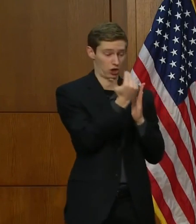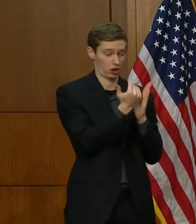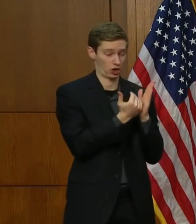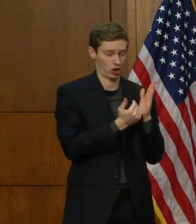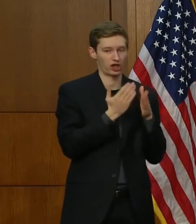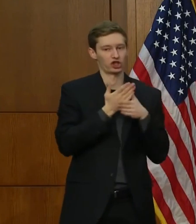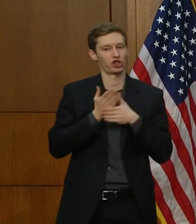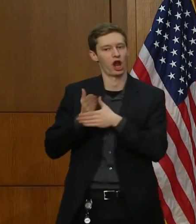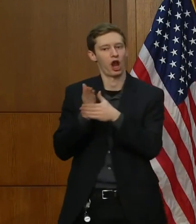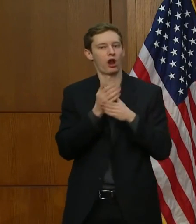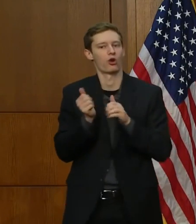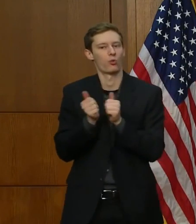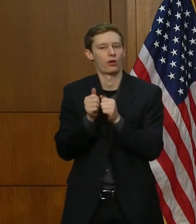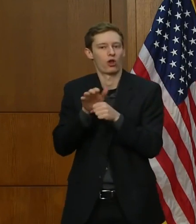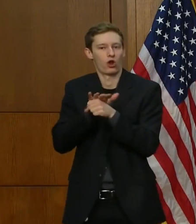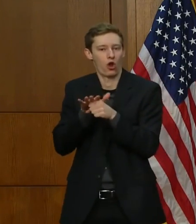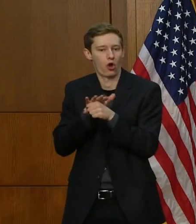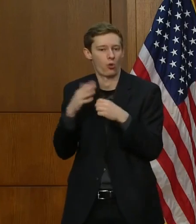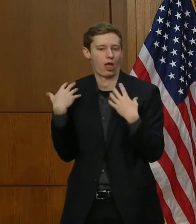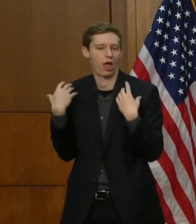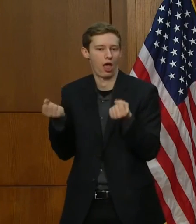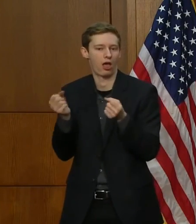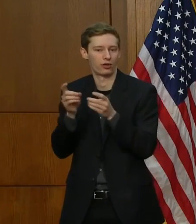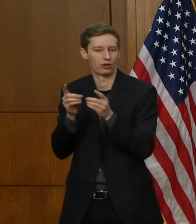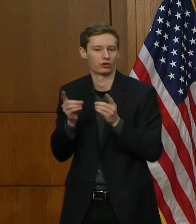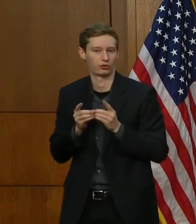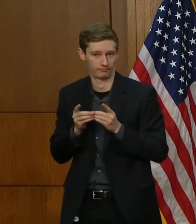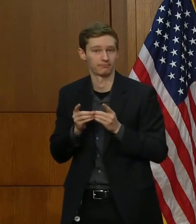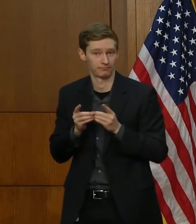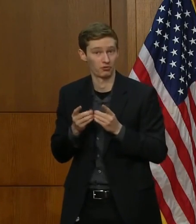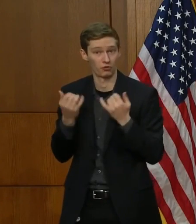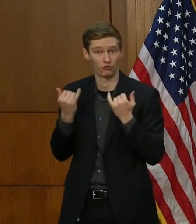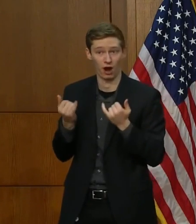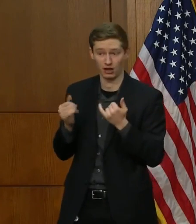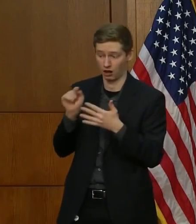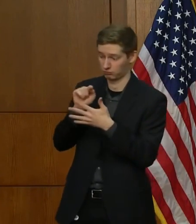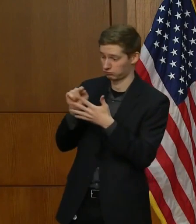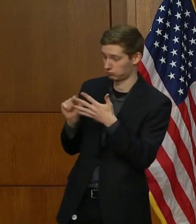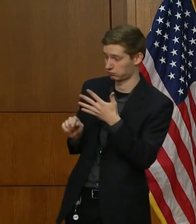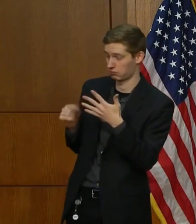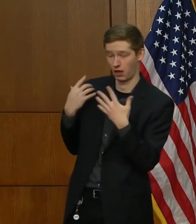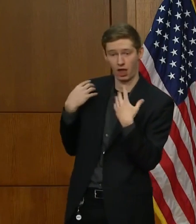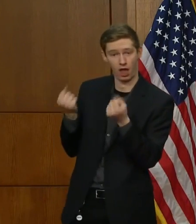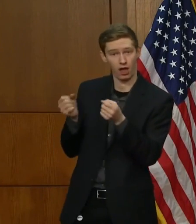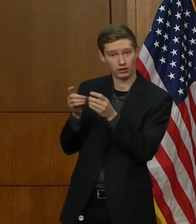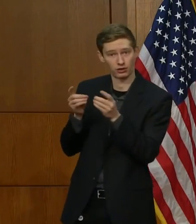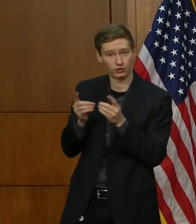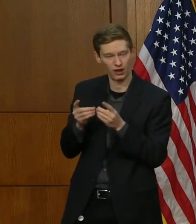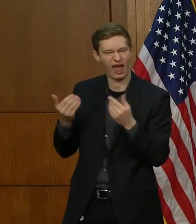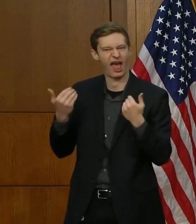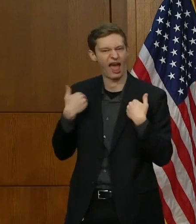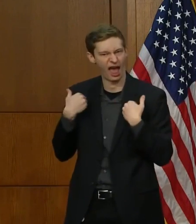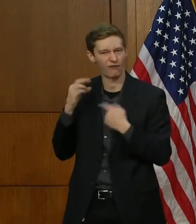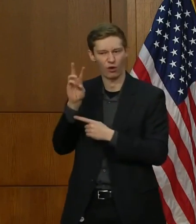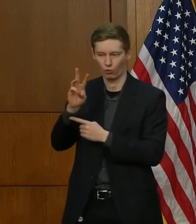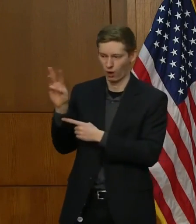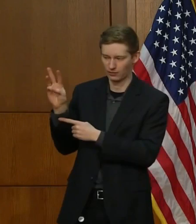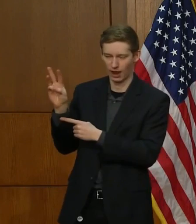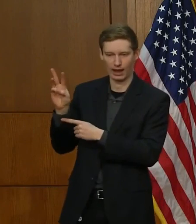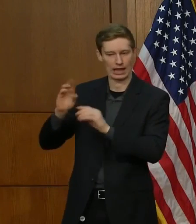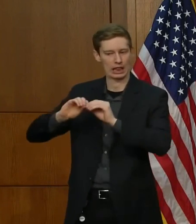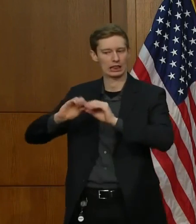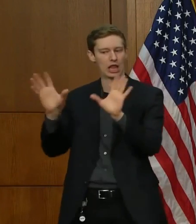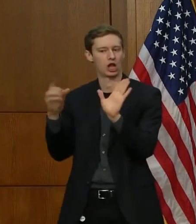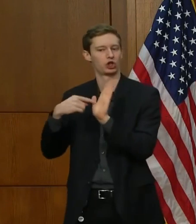And right now, all local health districts have clear information on their websites about vaccine eligibility